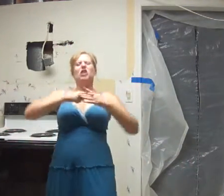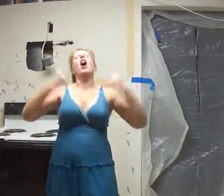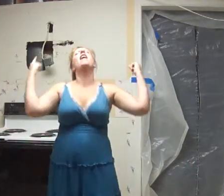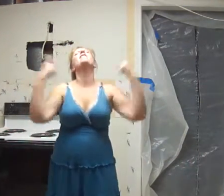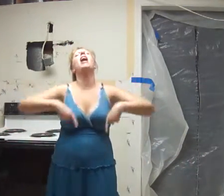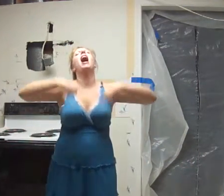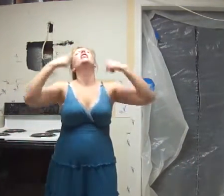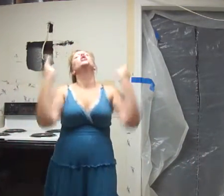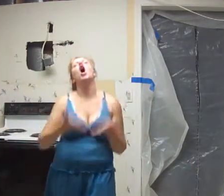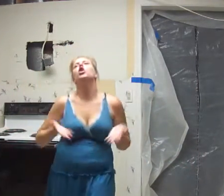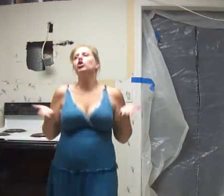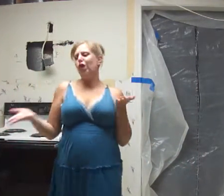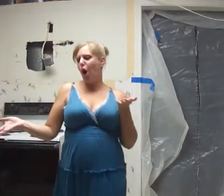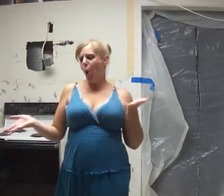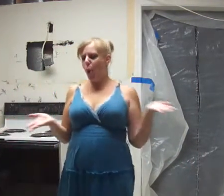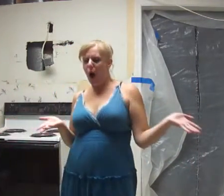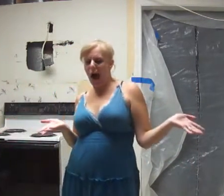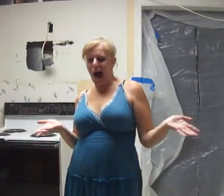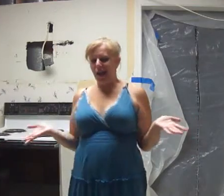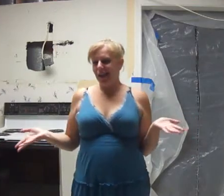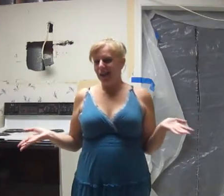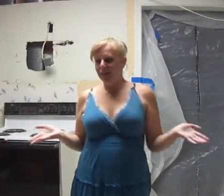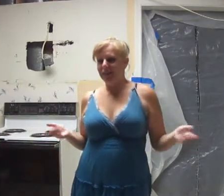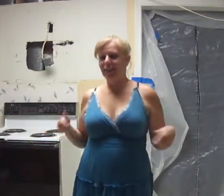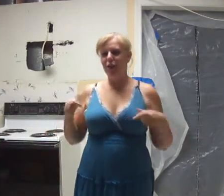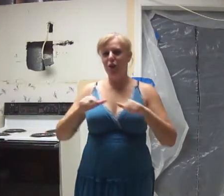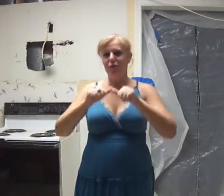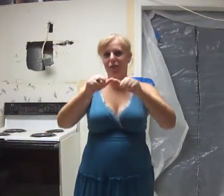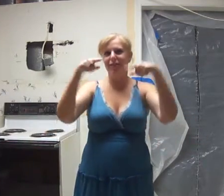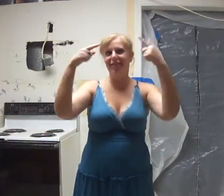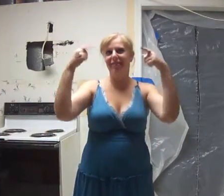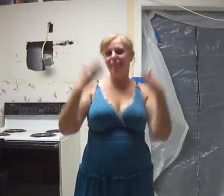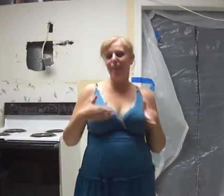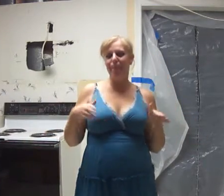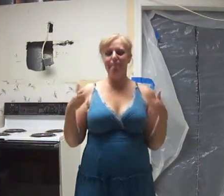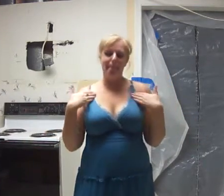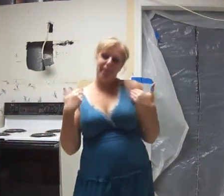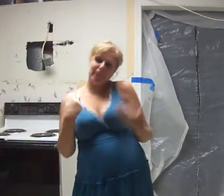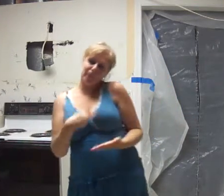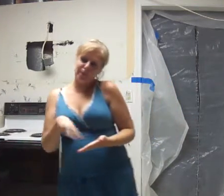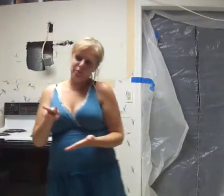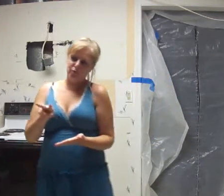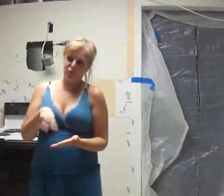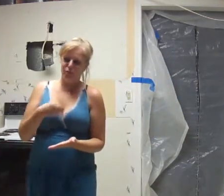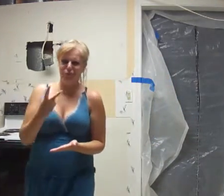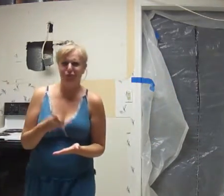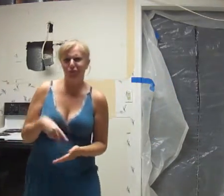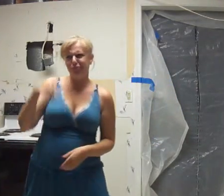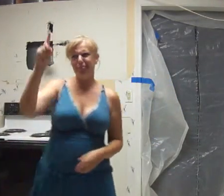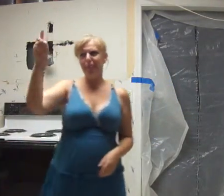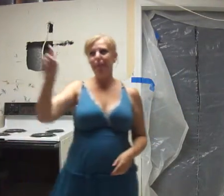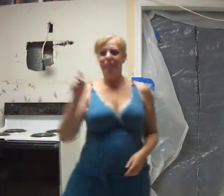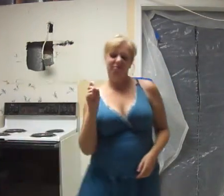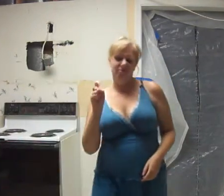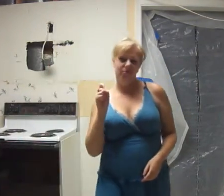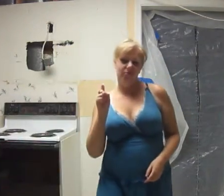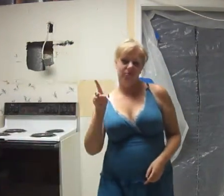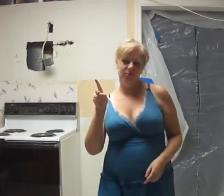start a fight. So, so what? I'm still a rock star. I got my rock moves and I don't need